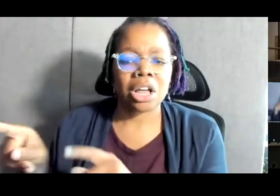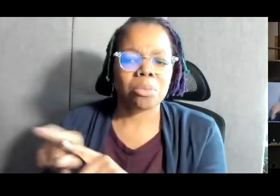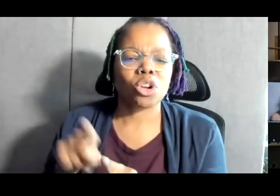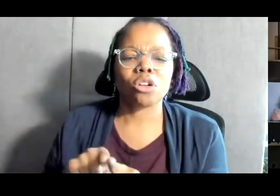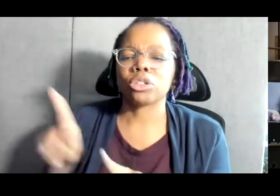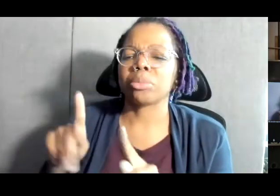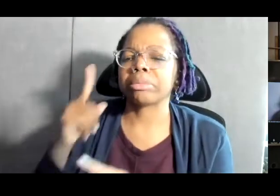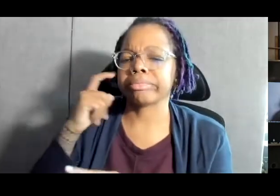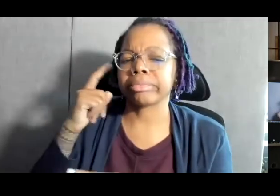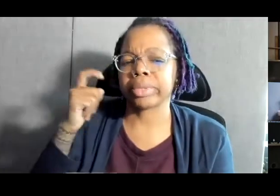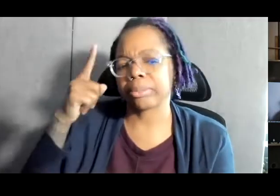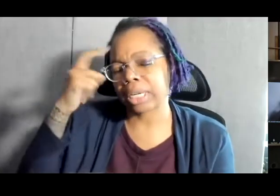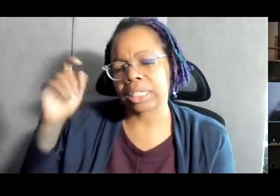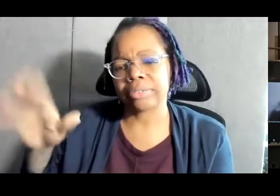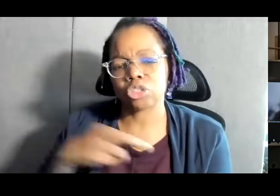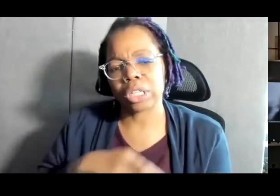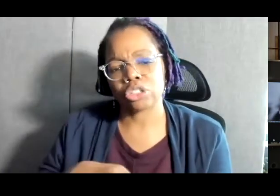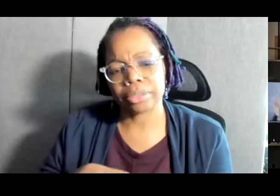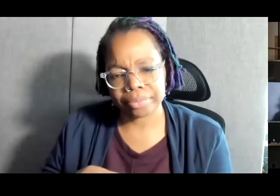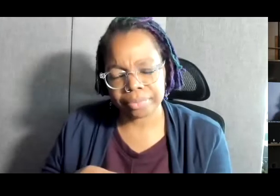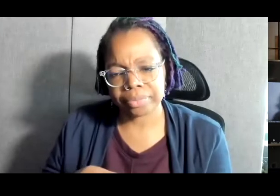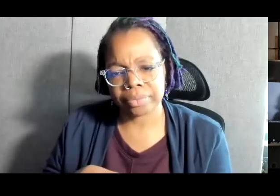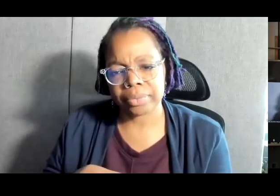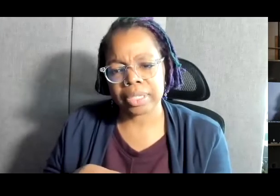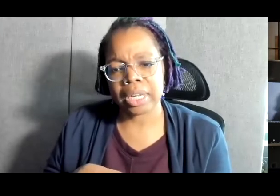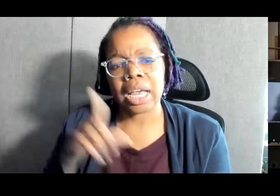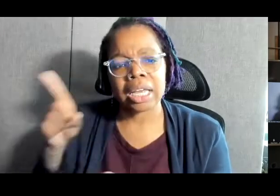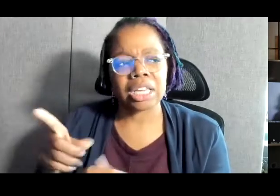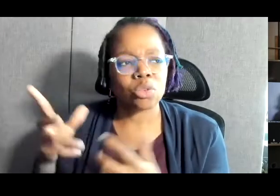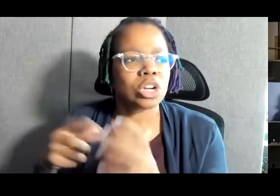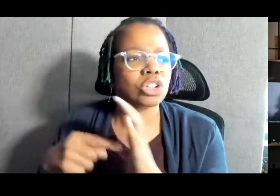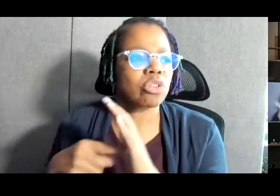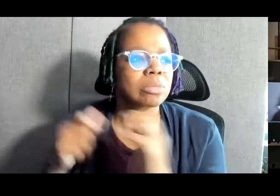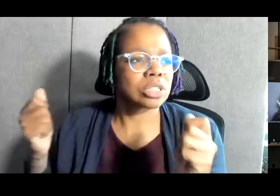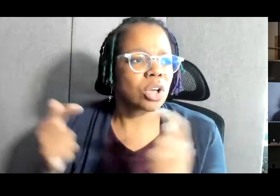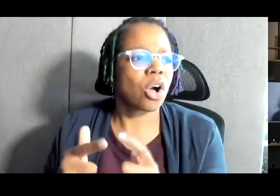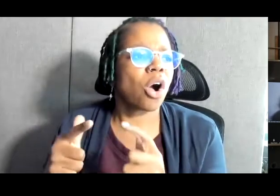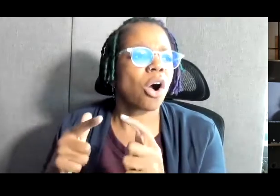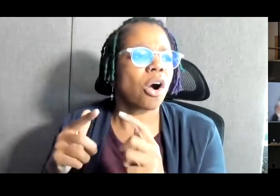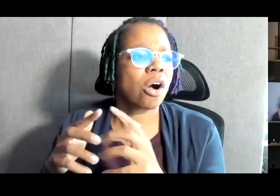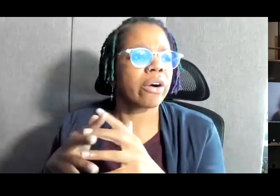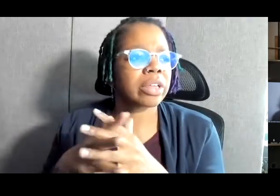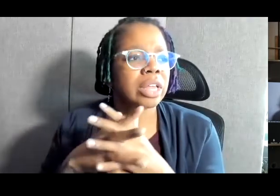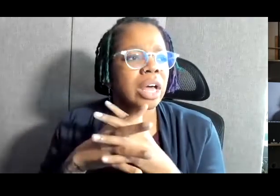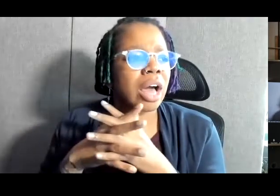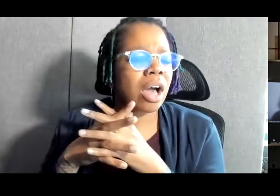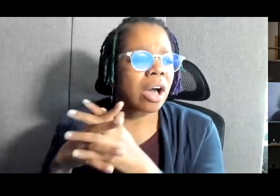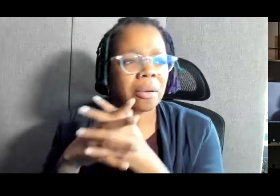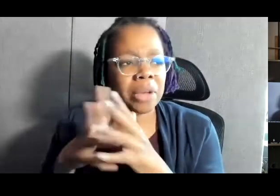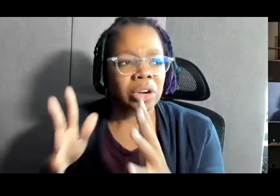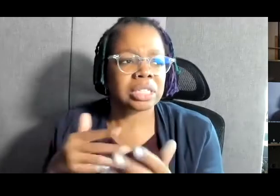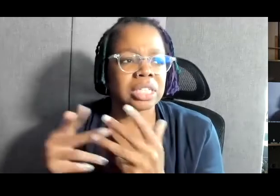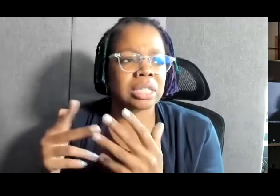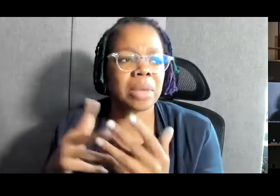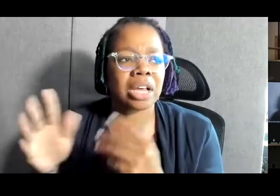suspicion because of his faith, but he aspired to represent all Americans, regardless of his personal commitment to God.